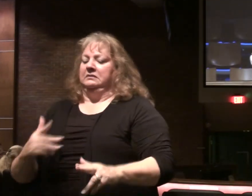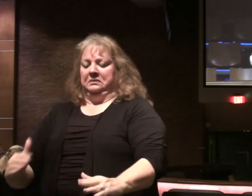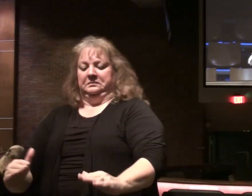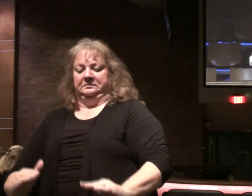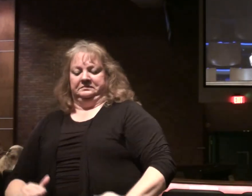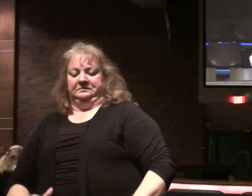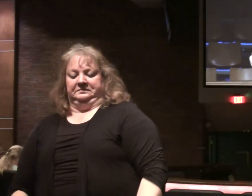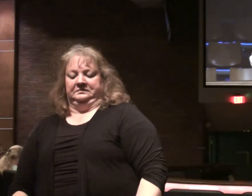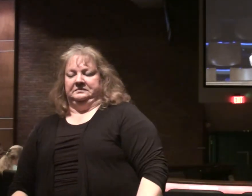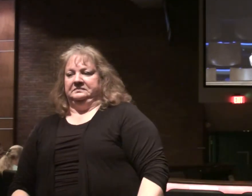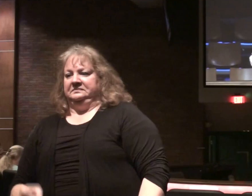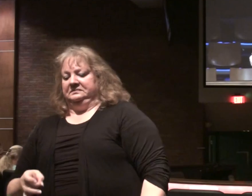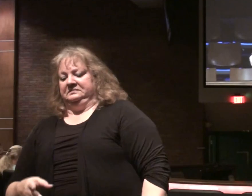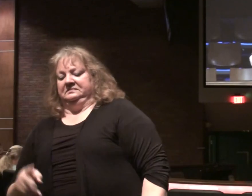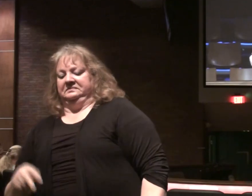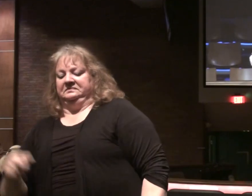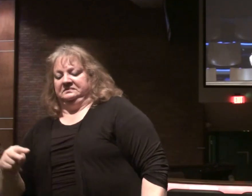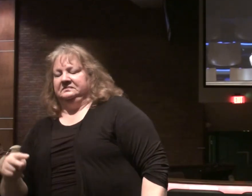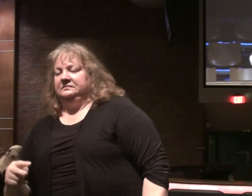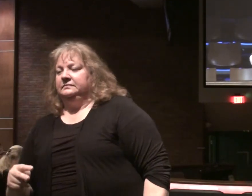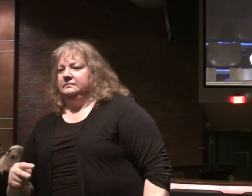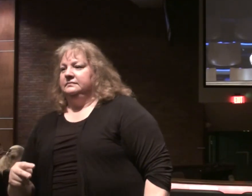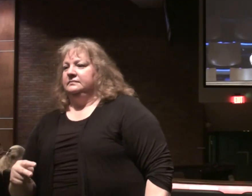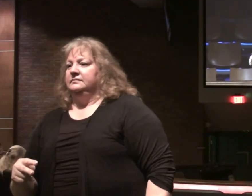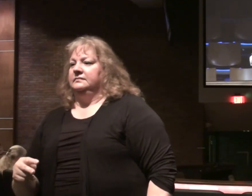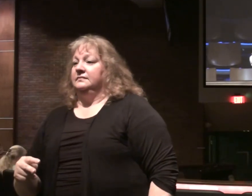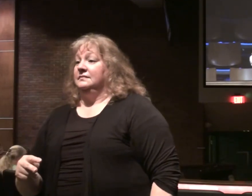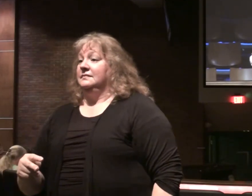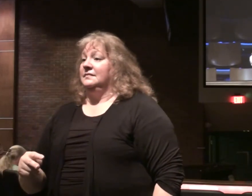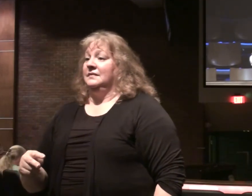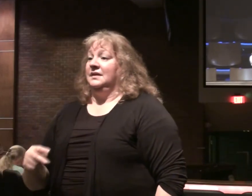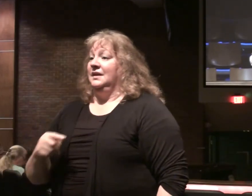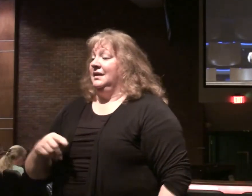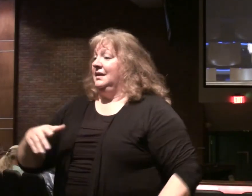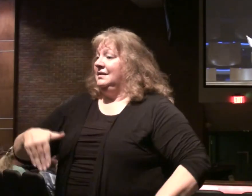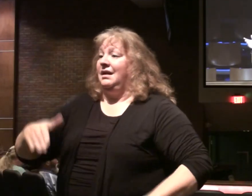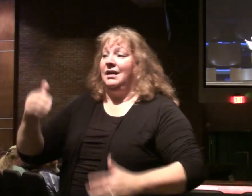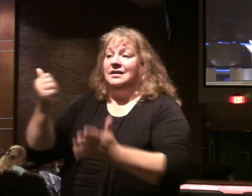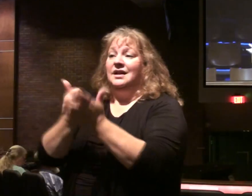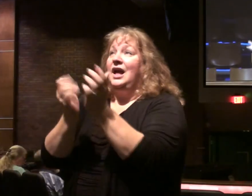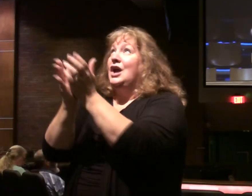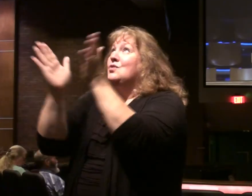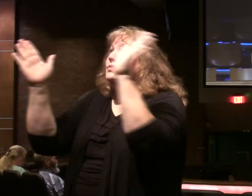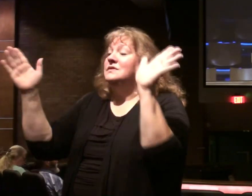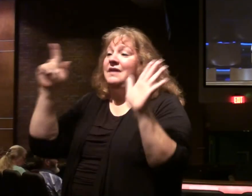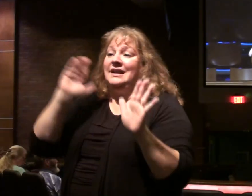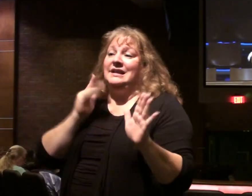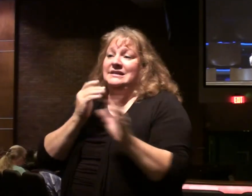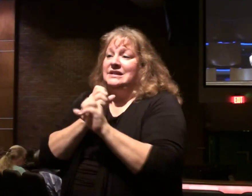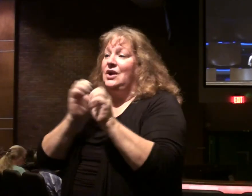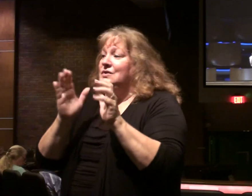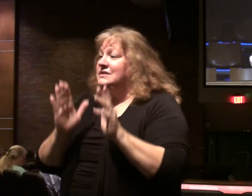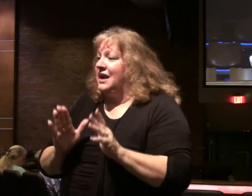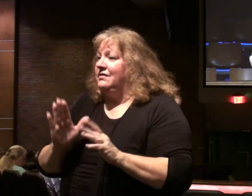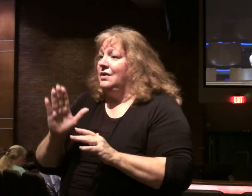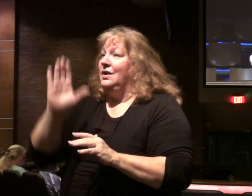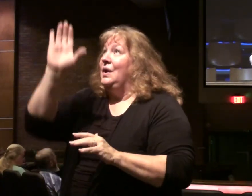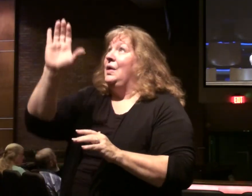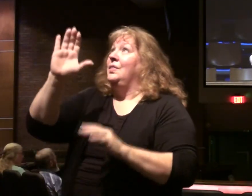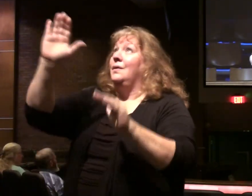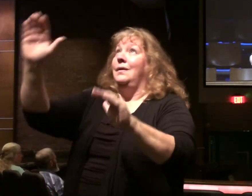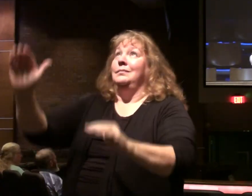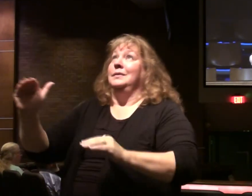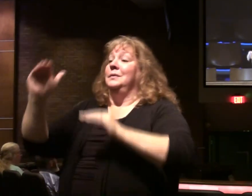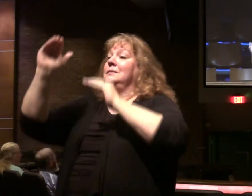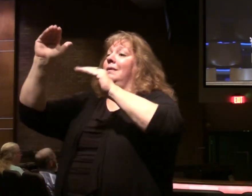lowliest of the low. Christ hadn't yet been crucified on the cross as our Savior. And the cross had been exalted so to